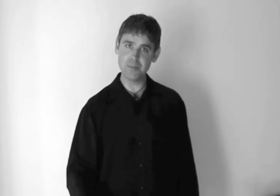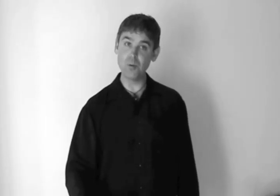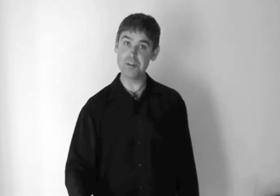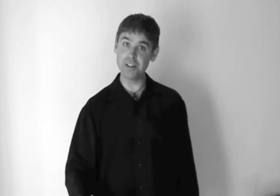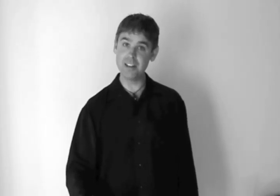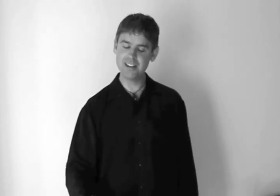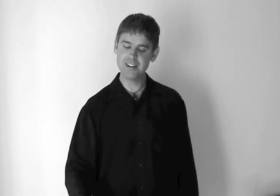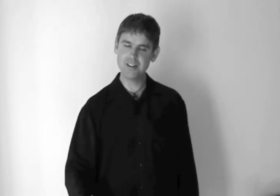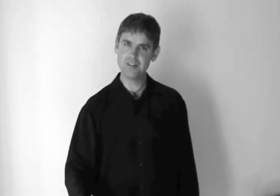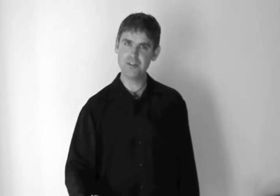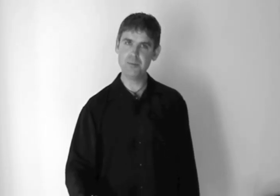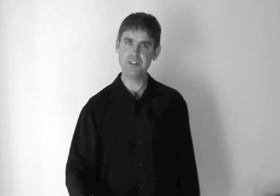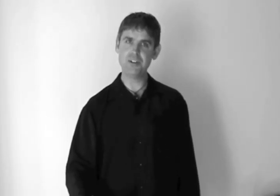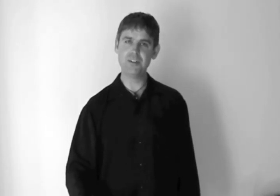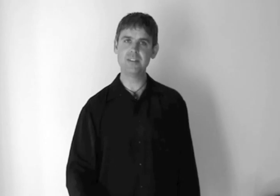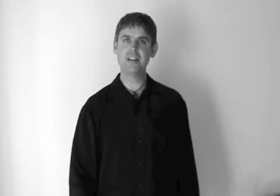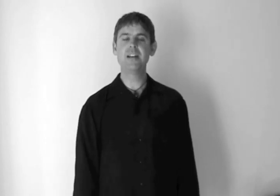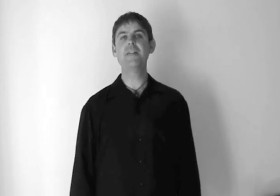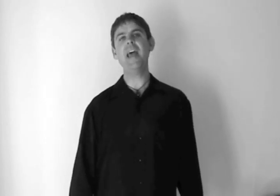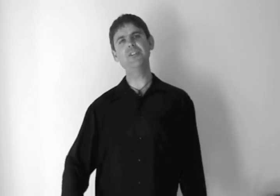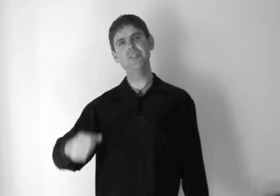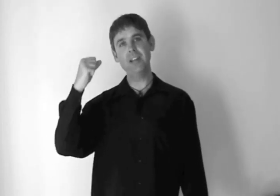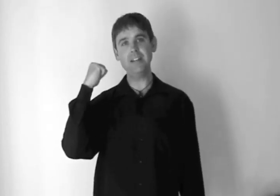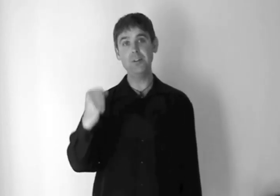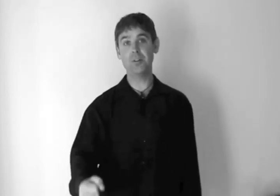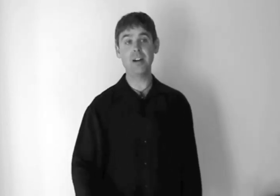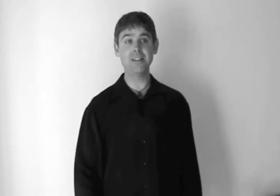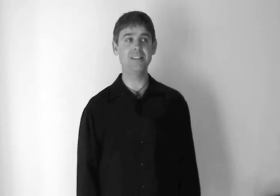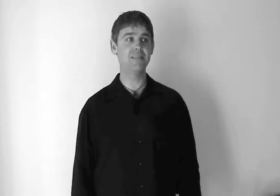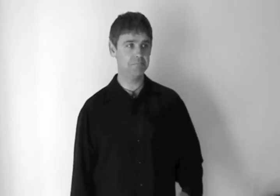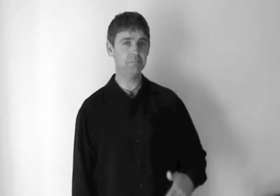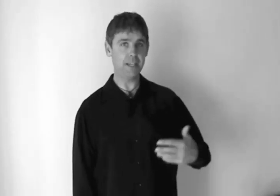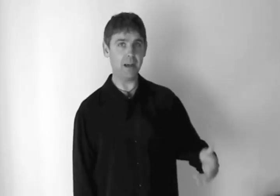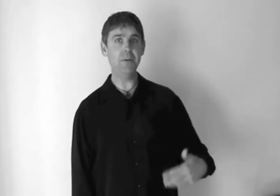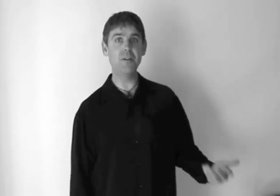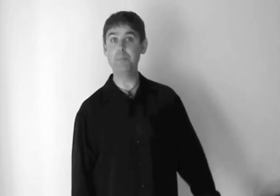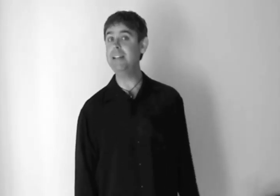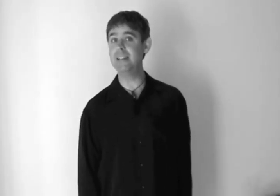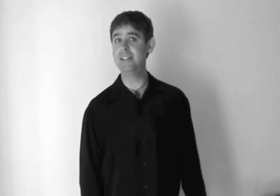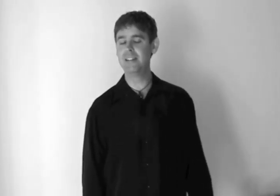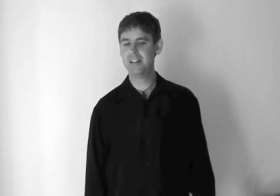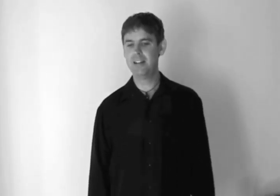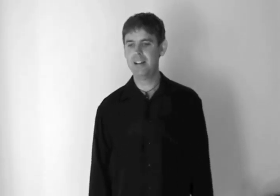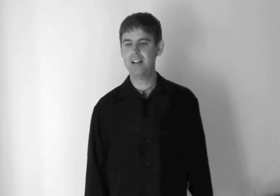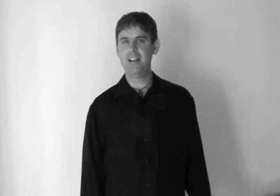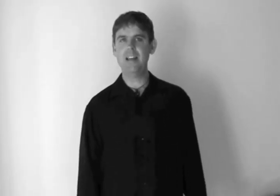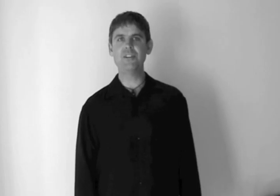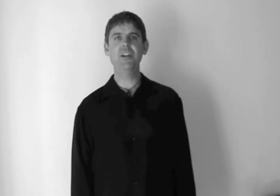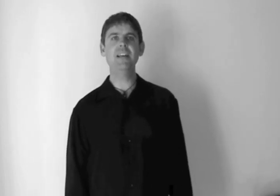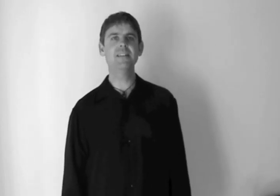audibly for the musicians. Now the action of hitting, or as it's become known, beating, shares